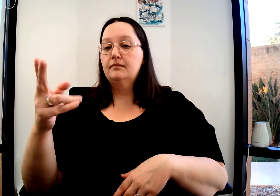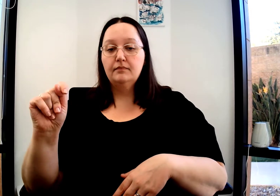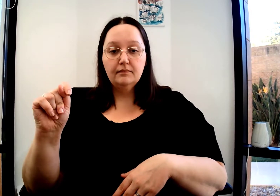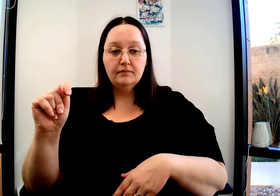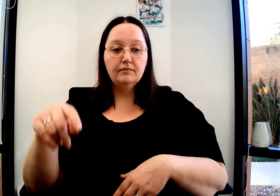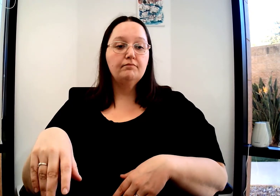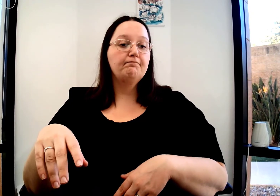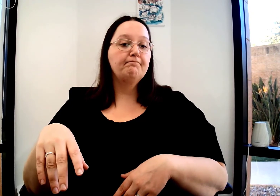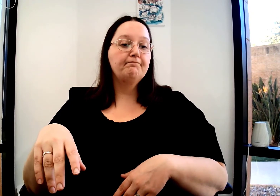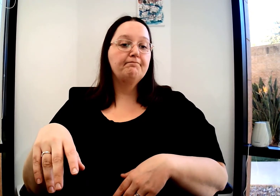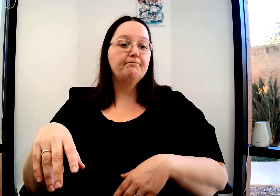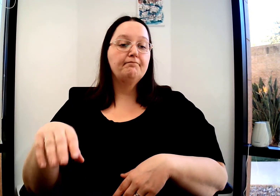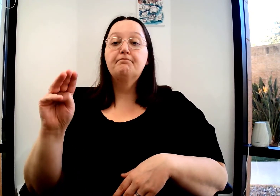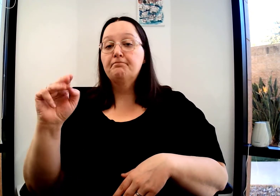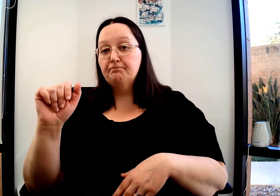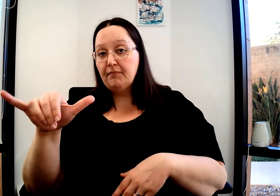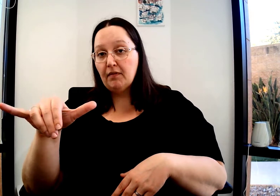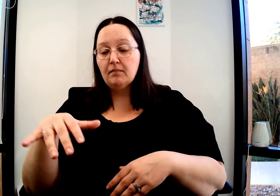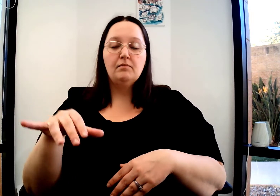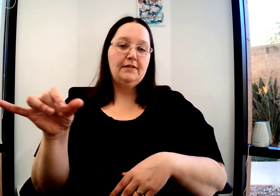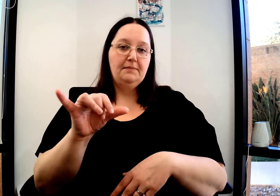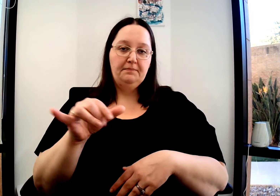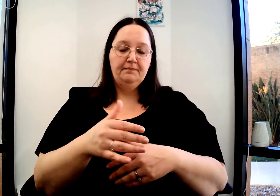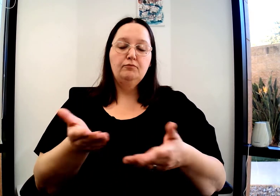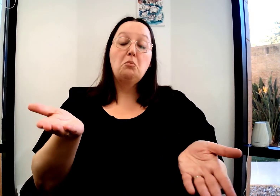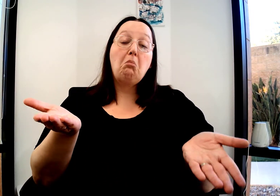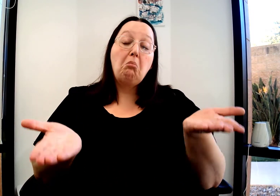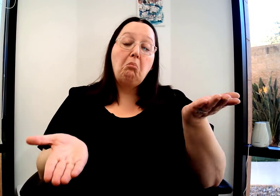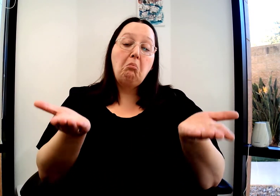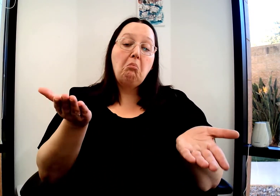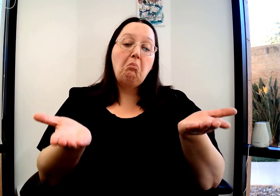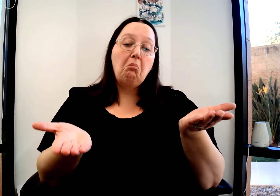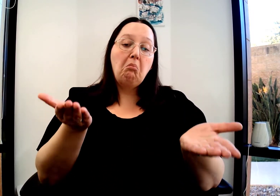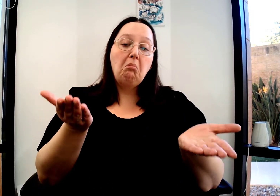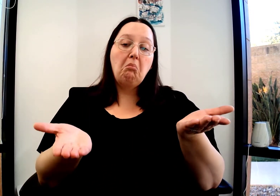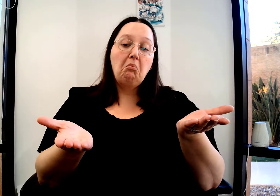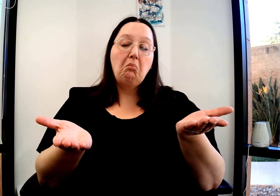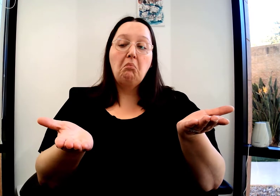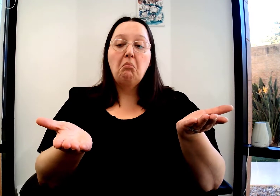Maybe. Might. May. Perhaps. All the same sign.